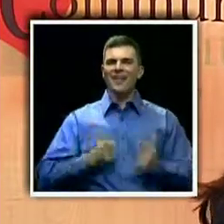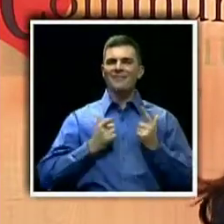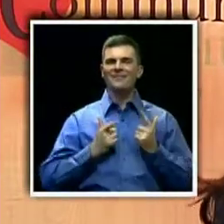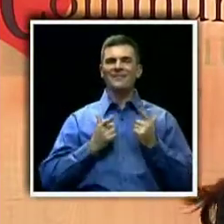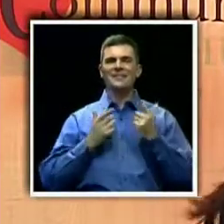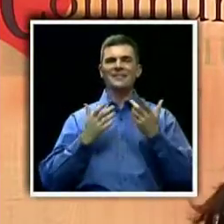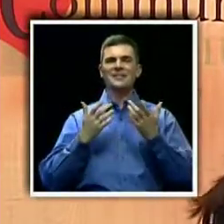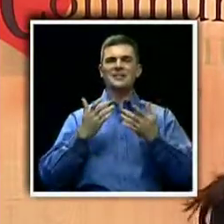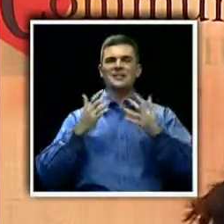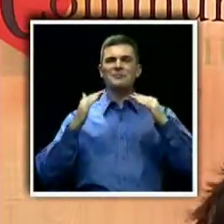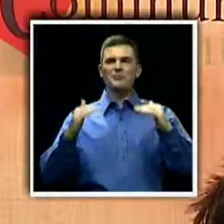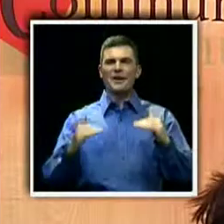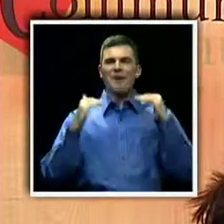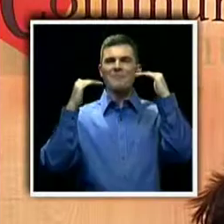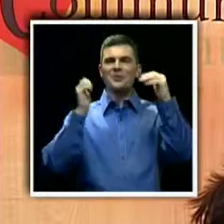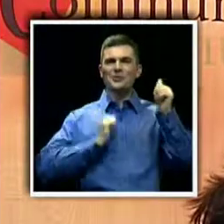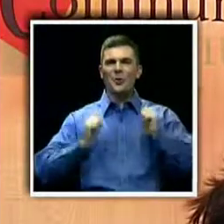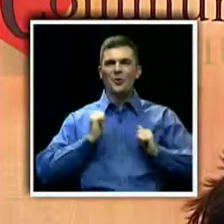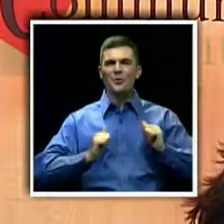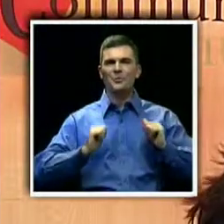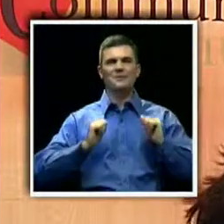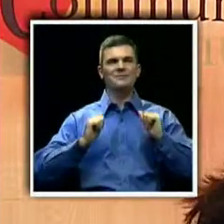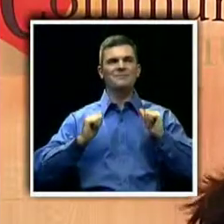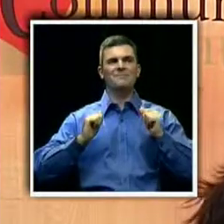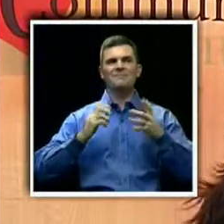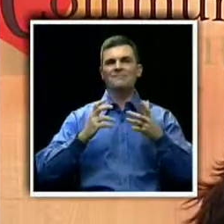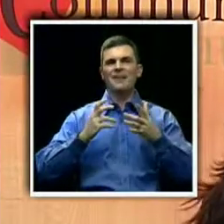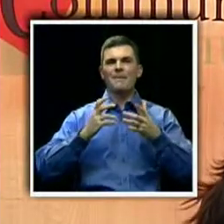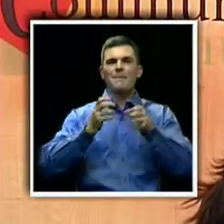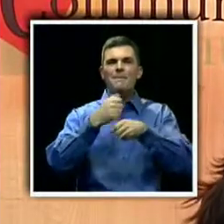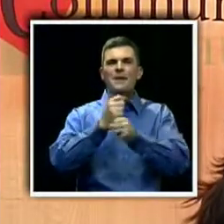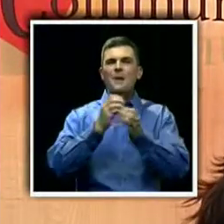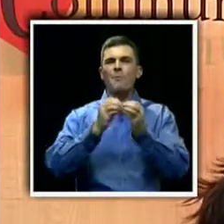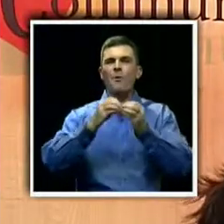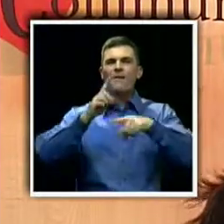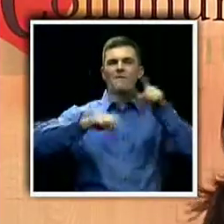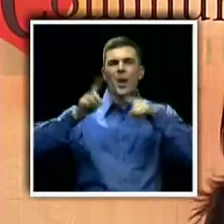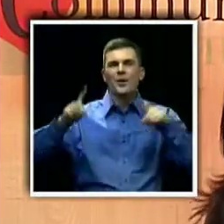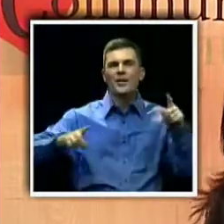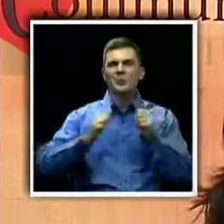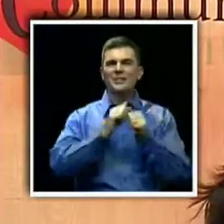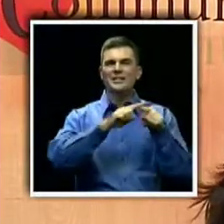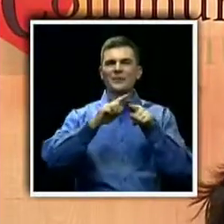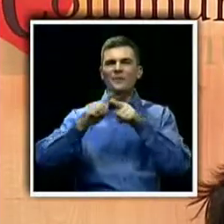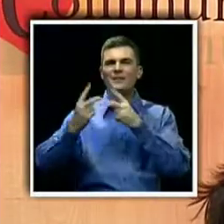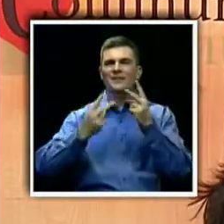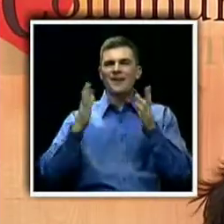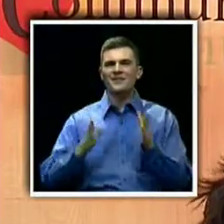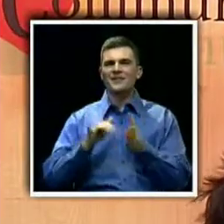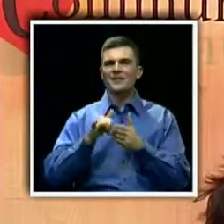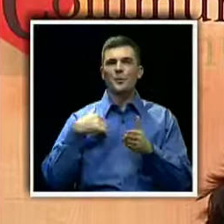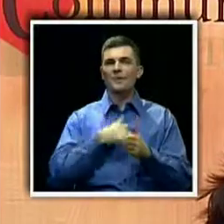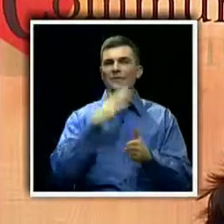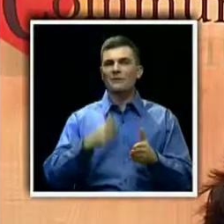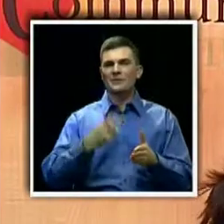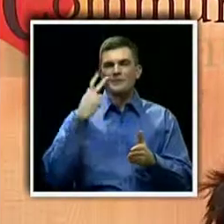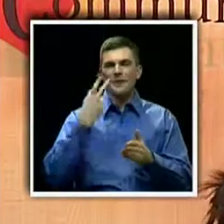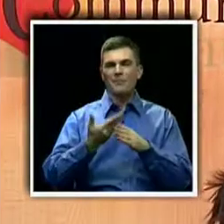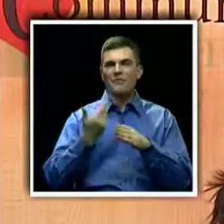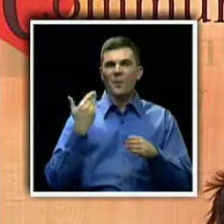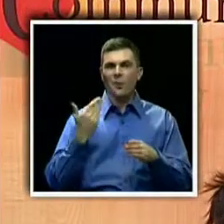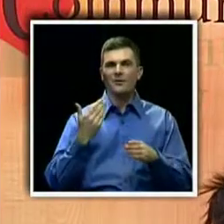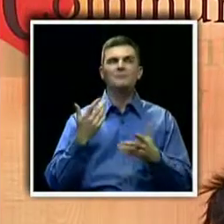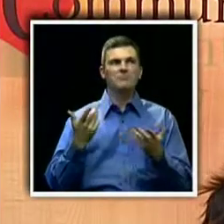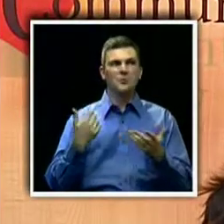into a lot of different types of guests that you might not have seen in the past. So we've been working really hard in that area. We've got some